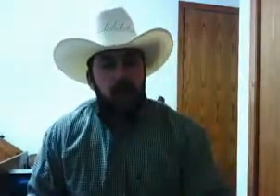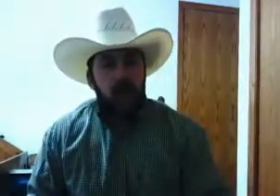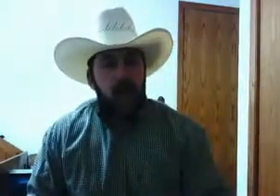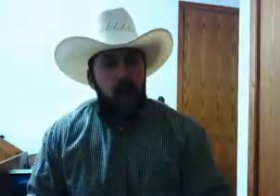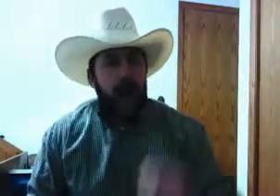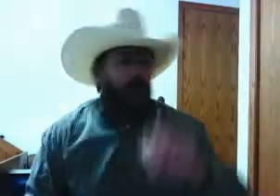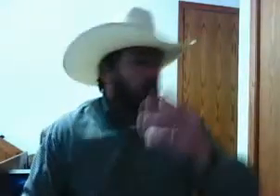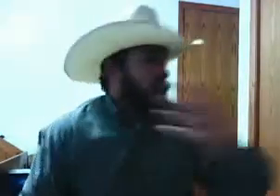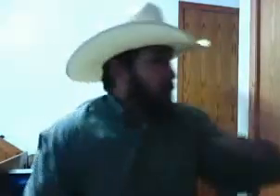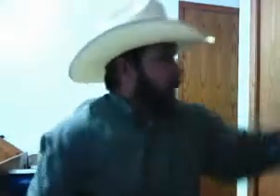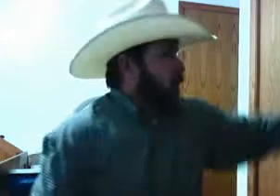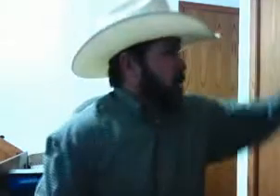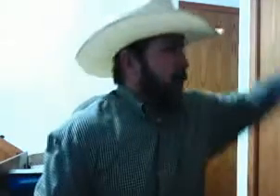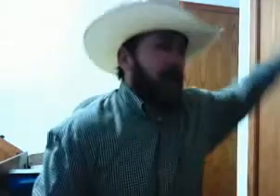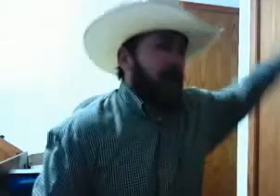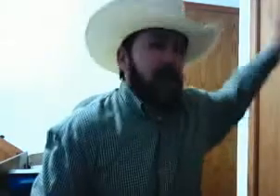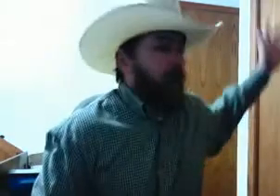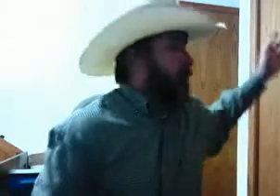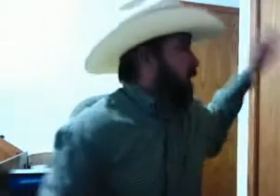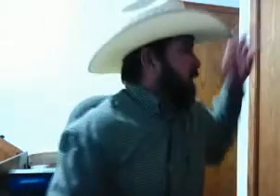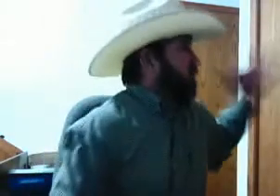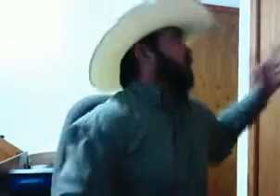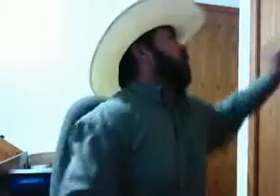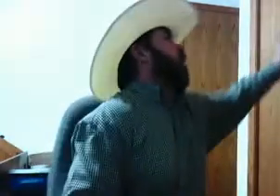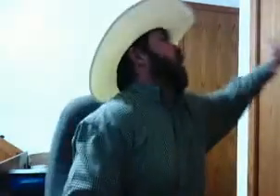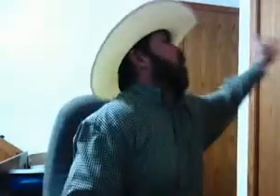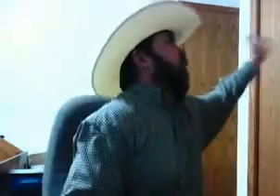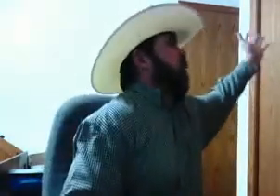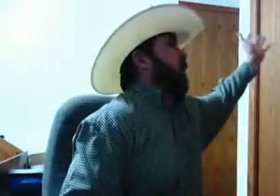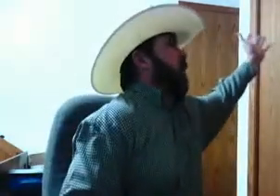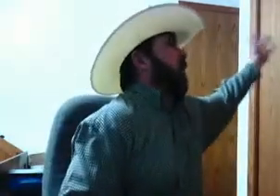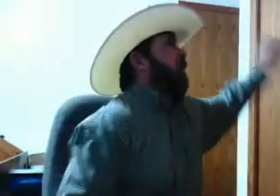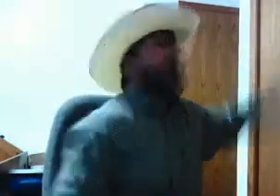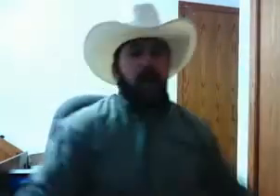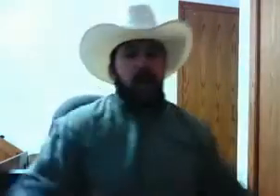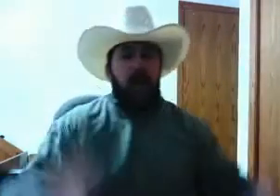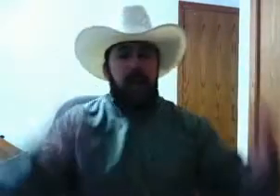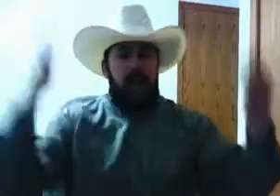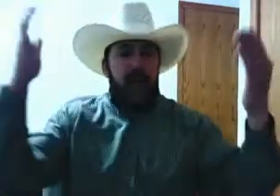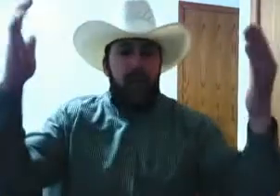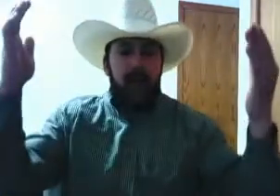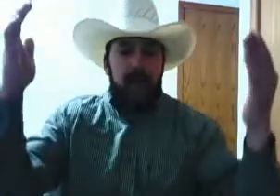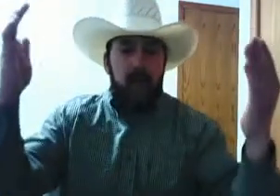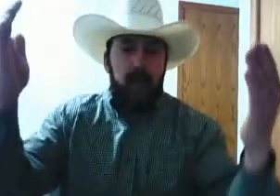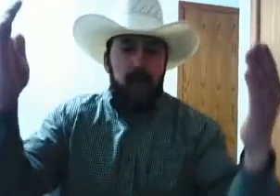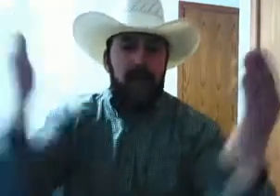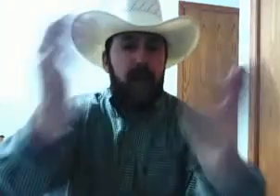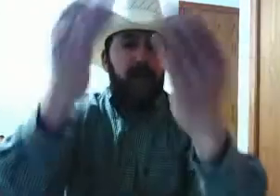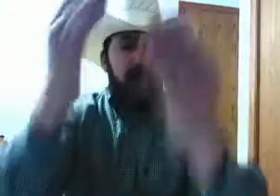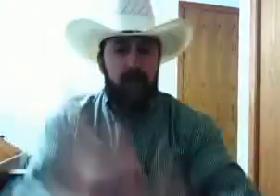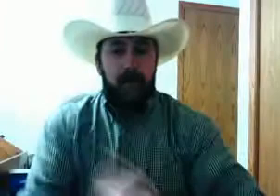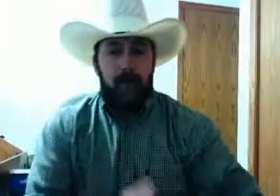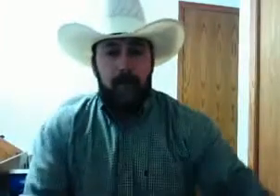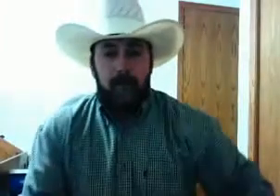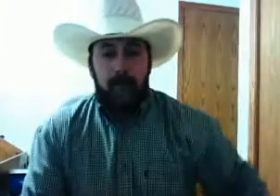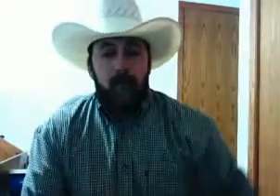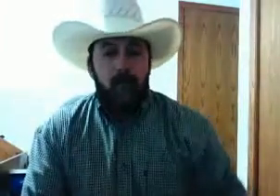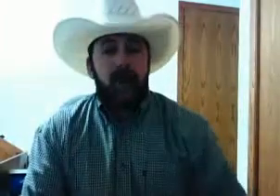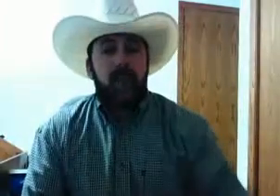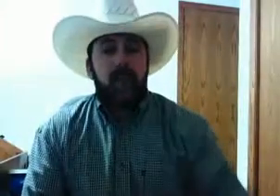I've heard from all the media and the government that this is the way you walk in it. But here He's telling me totally different. Well I'll tell you what